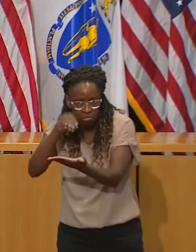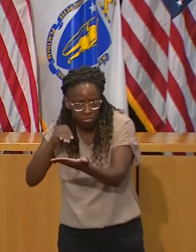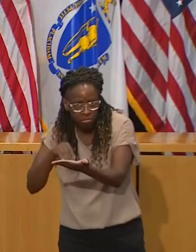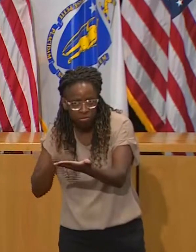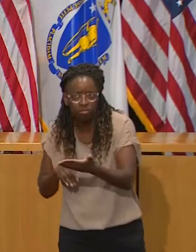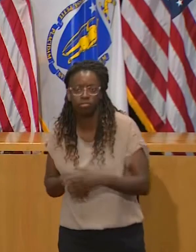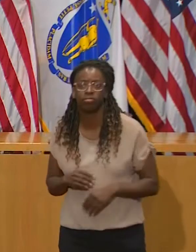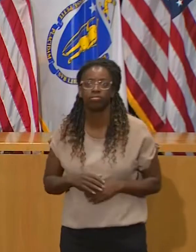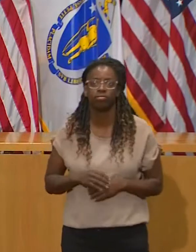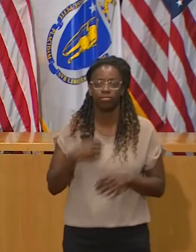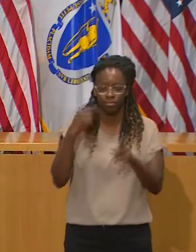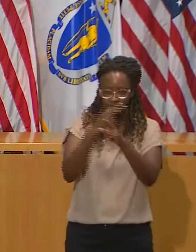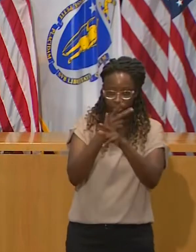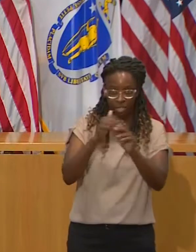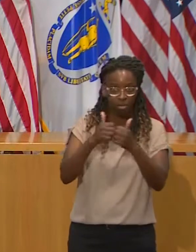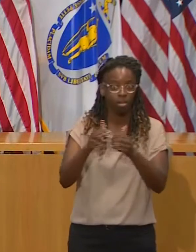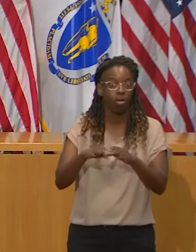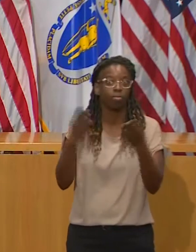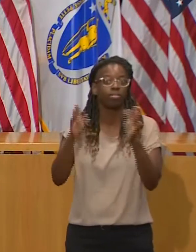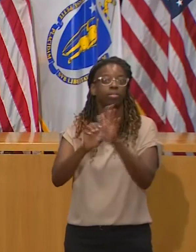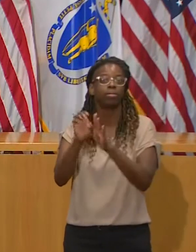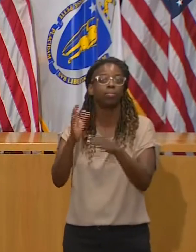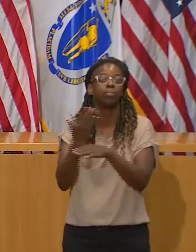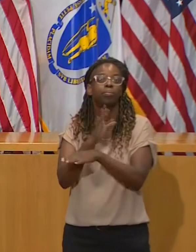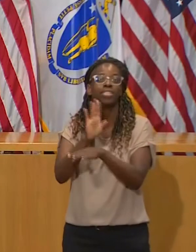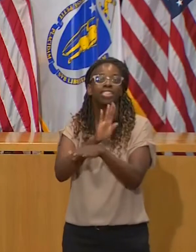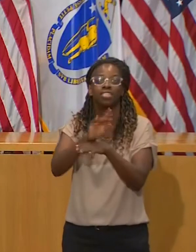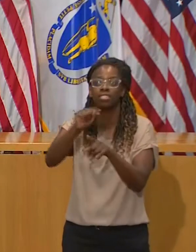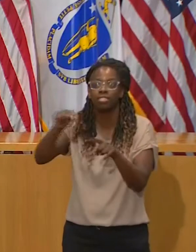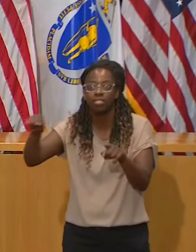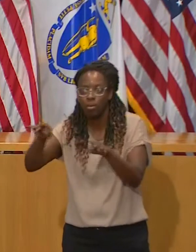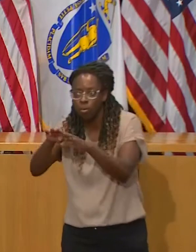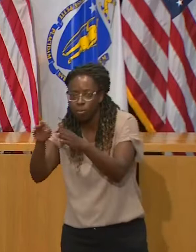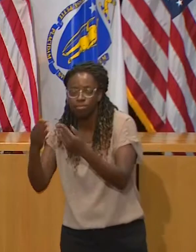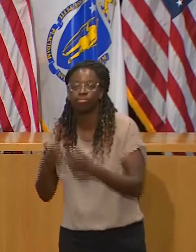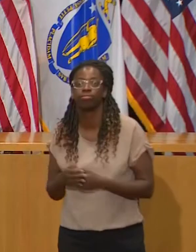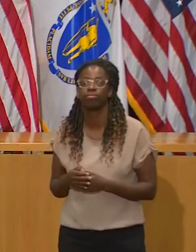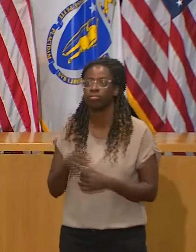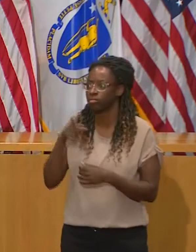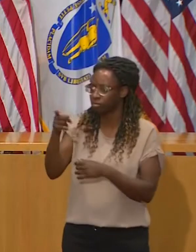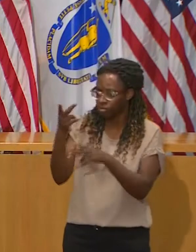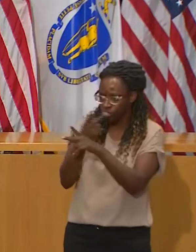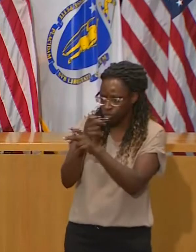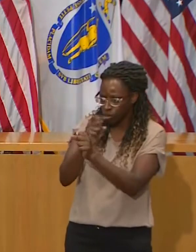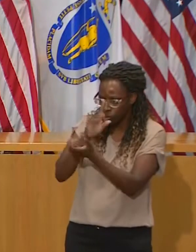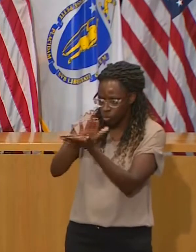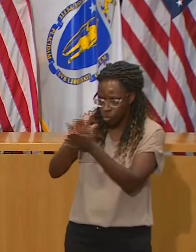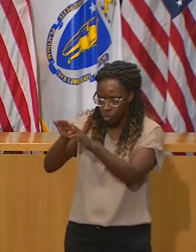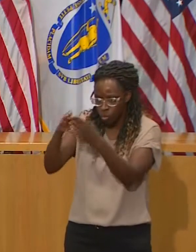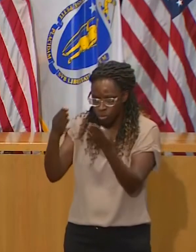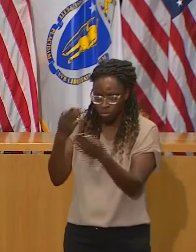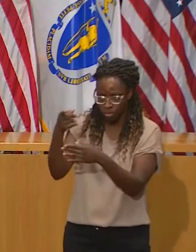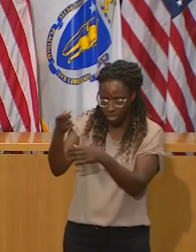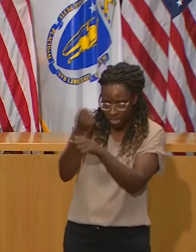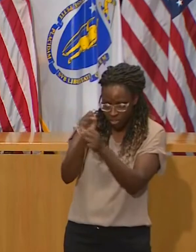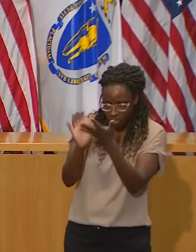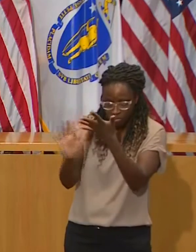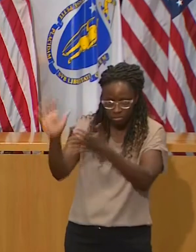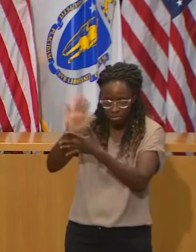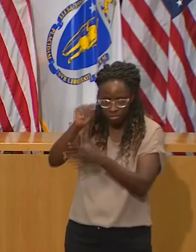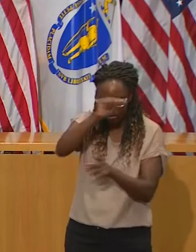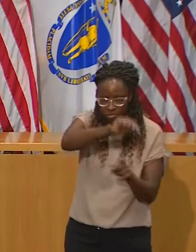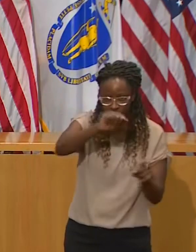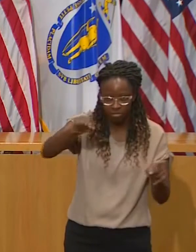well prepared to take the fight to the virus wherever we can. But if people let their guard down and they don't do their part,